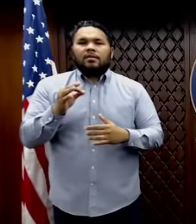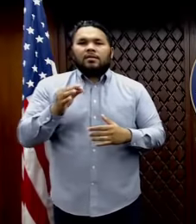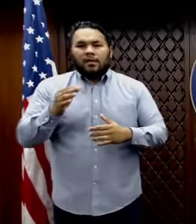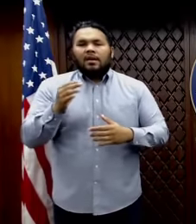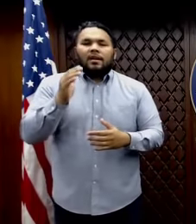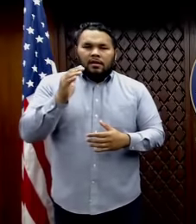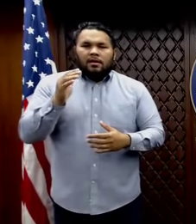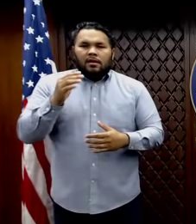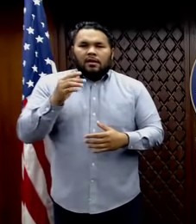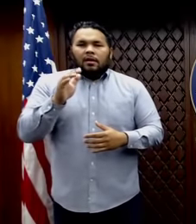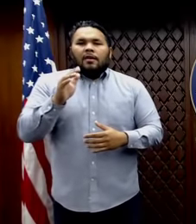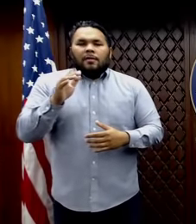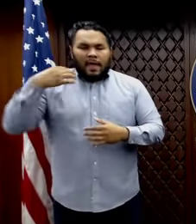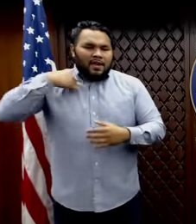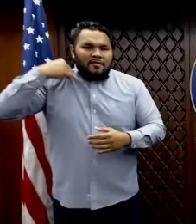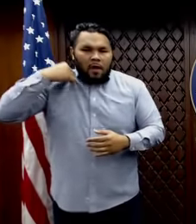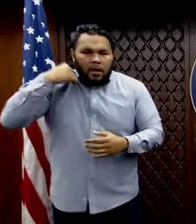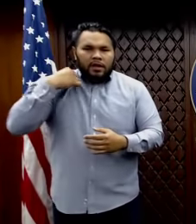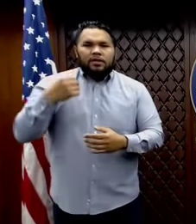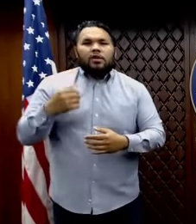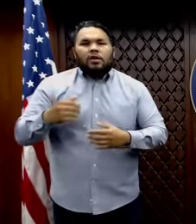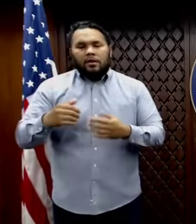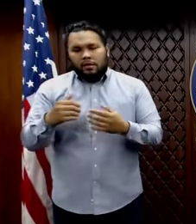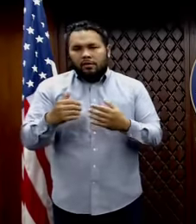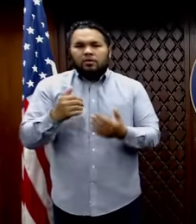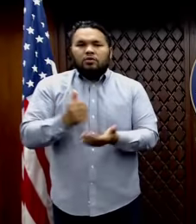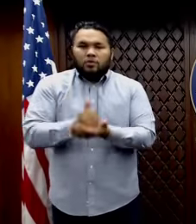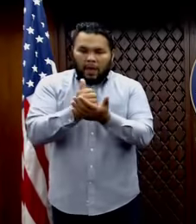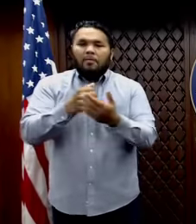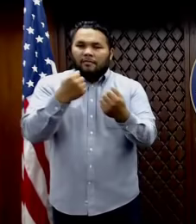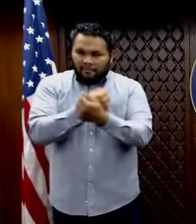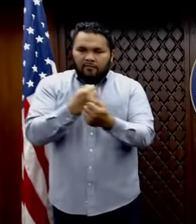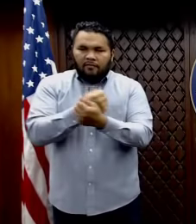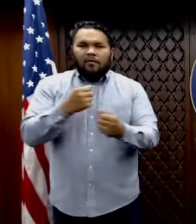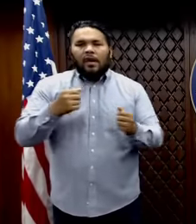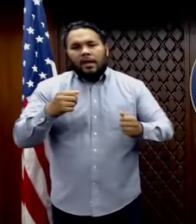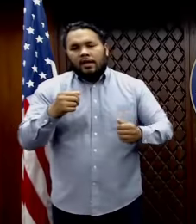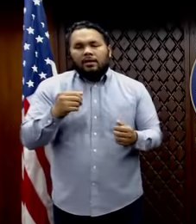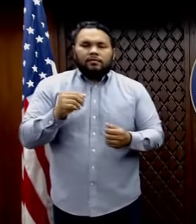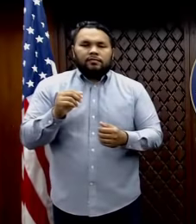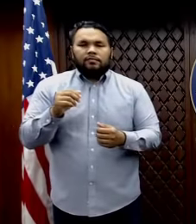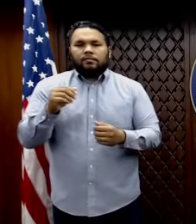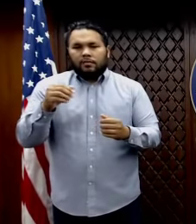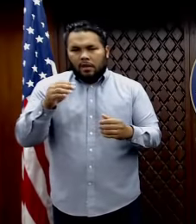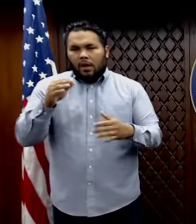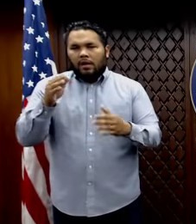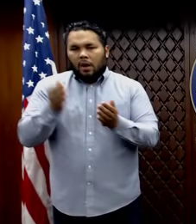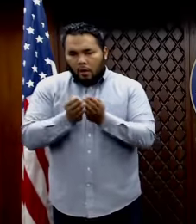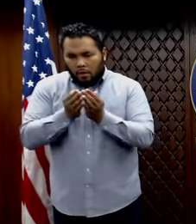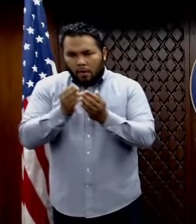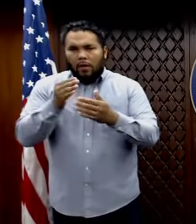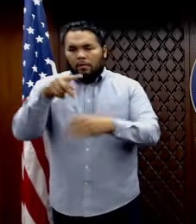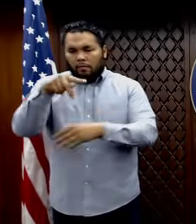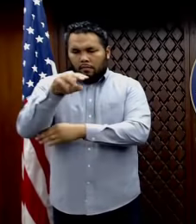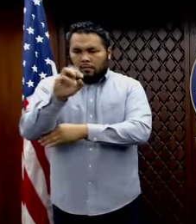ERs and ICUs, in ambulances and our ports of entry. Healthcare professionals sacrifice so that